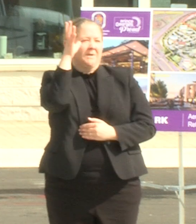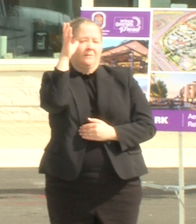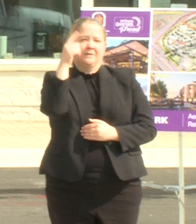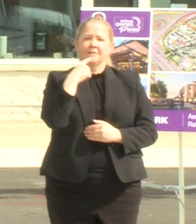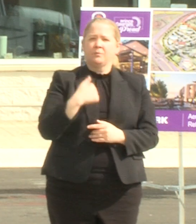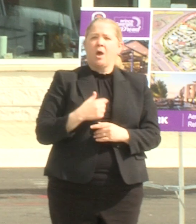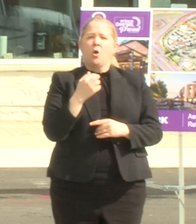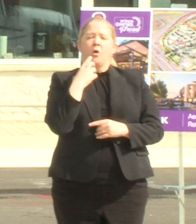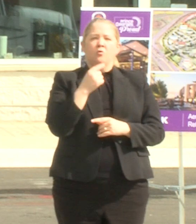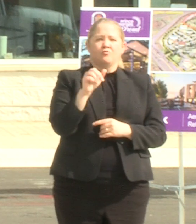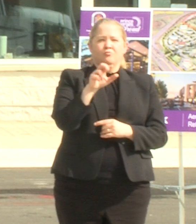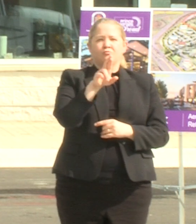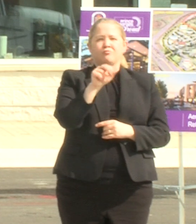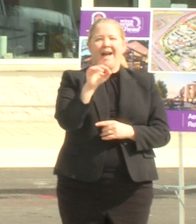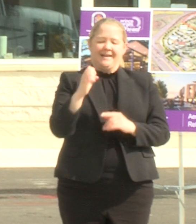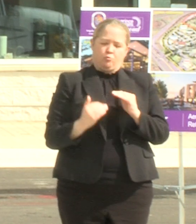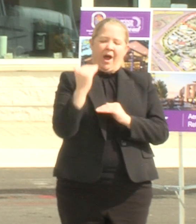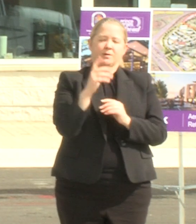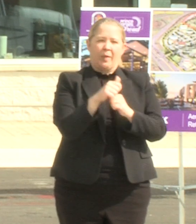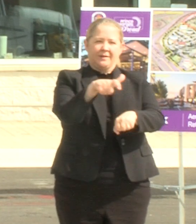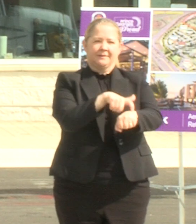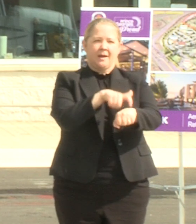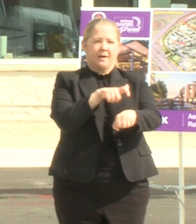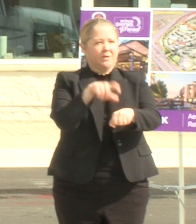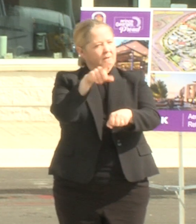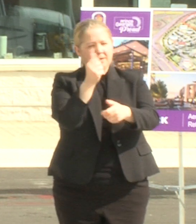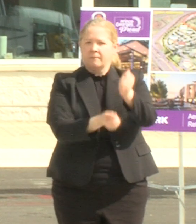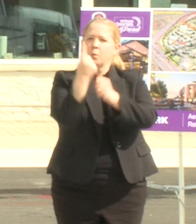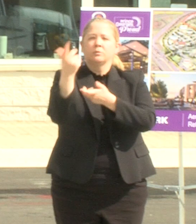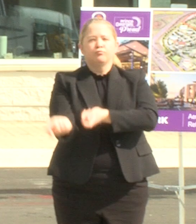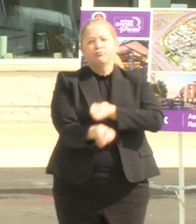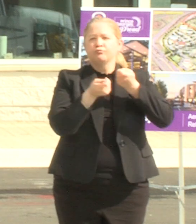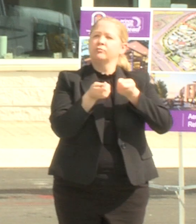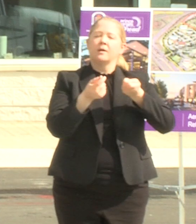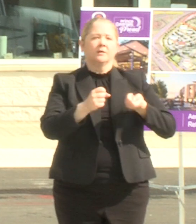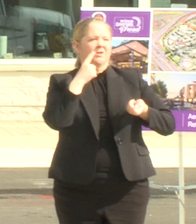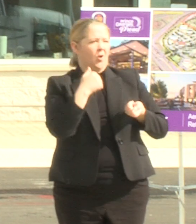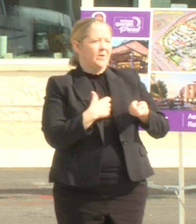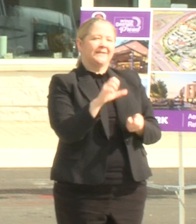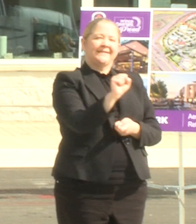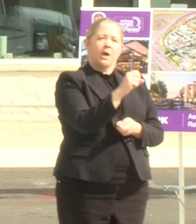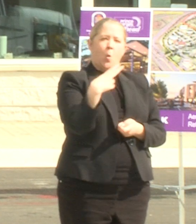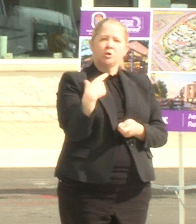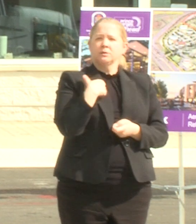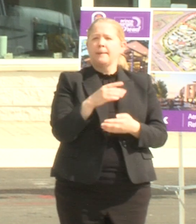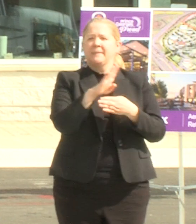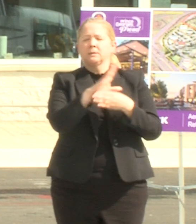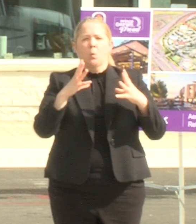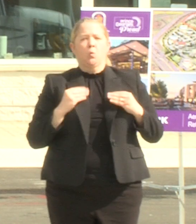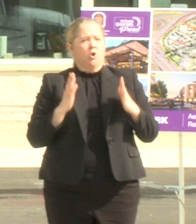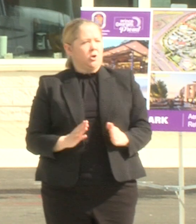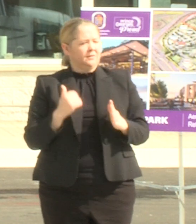of us the county investors developers stakeholders business owners residents all of us